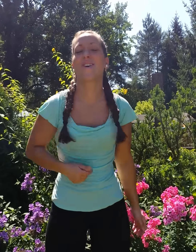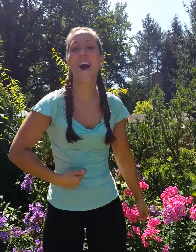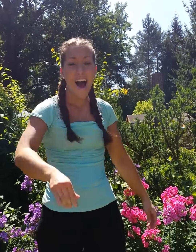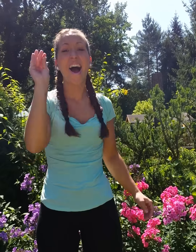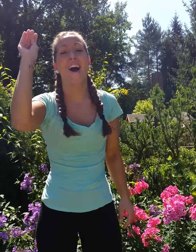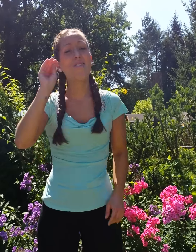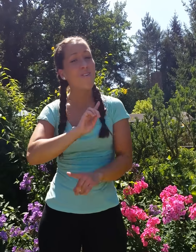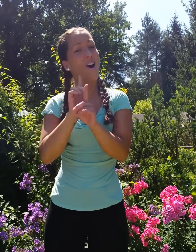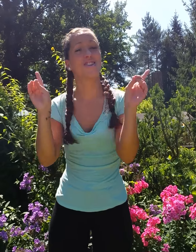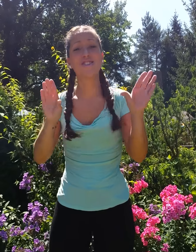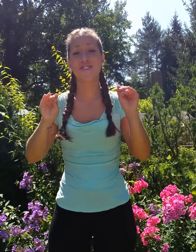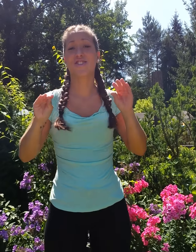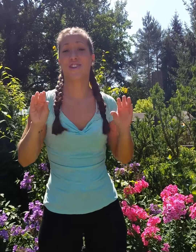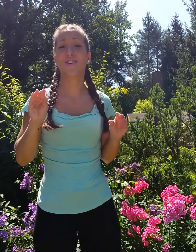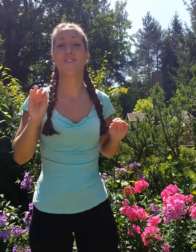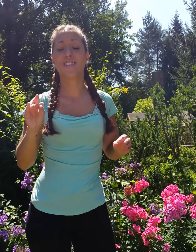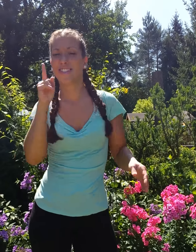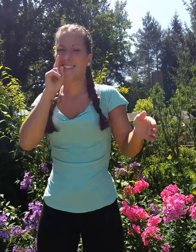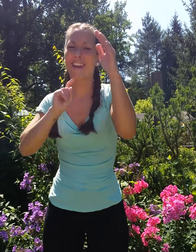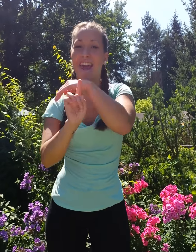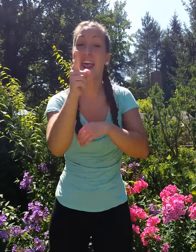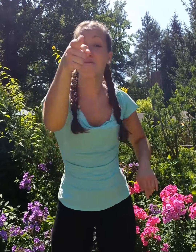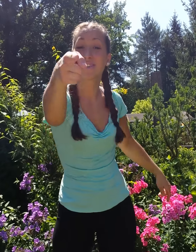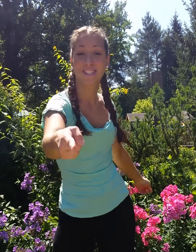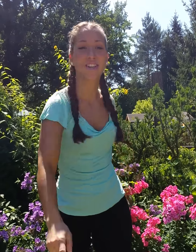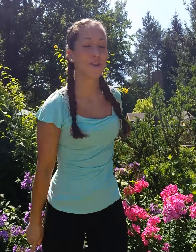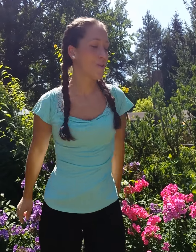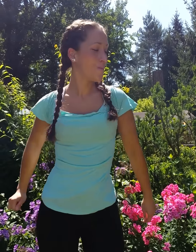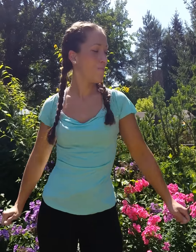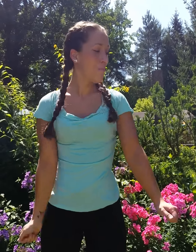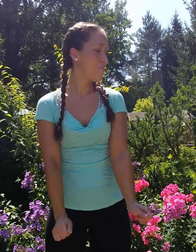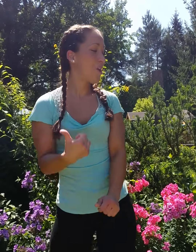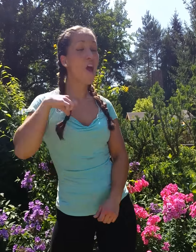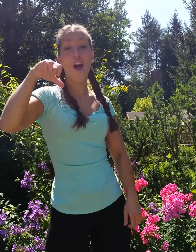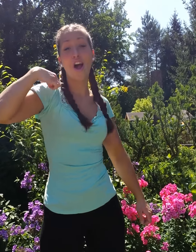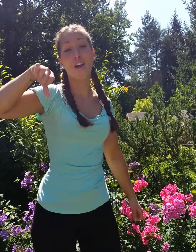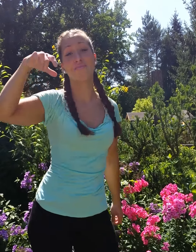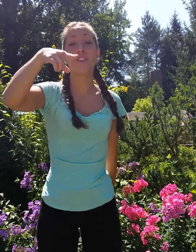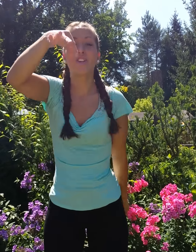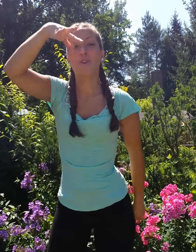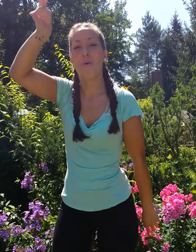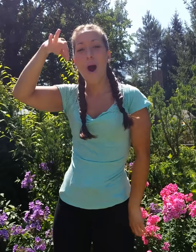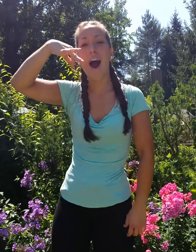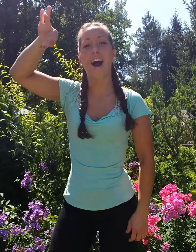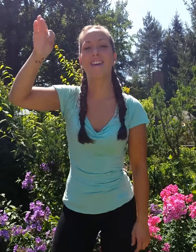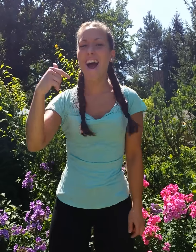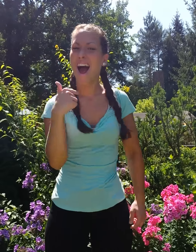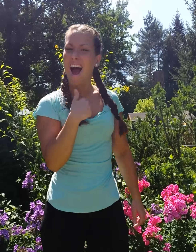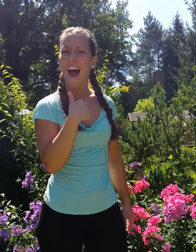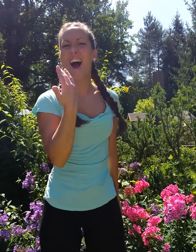I wouldn't know just to get up next to you But you want me